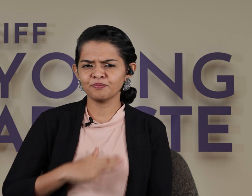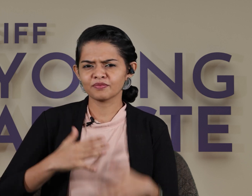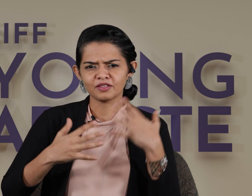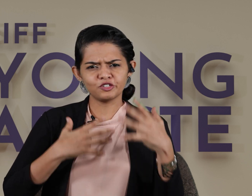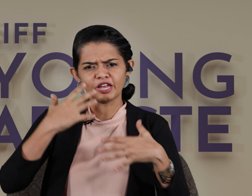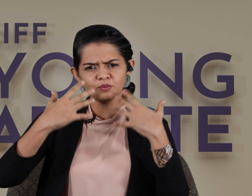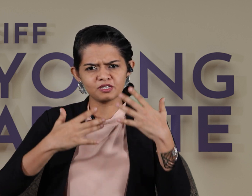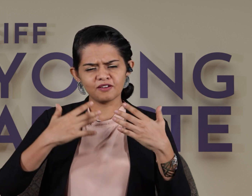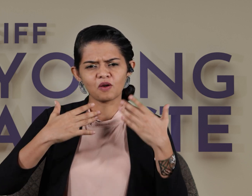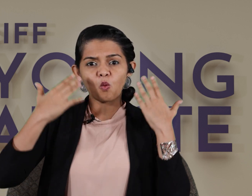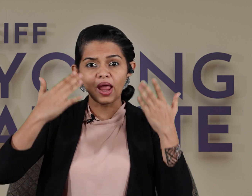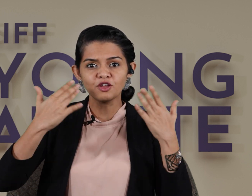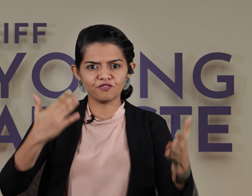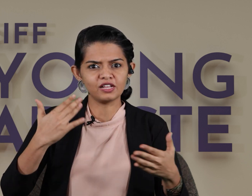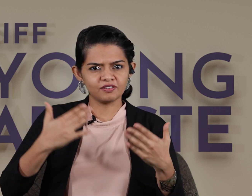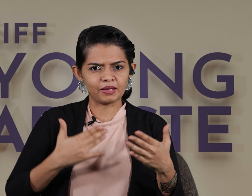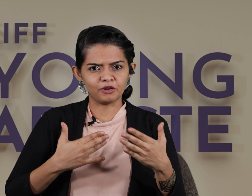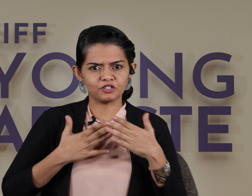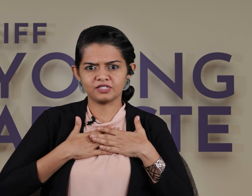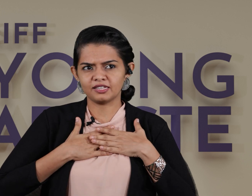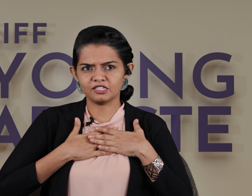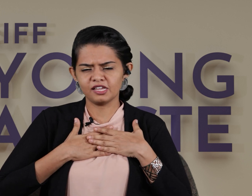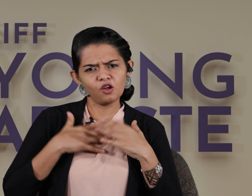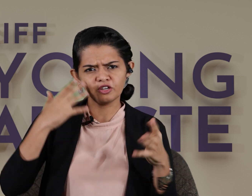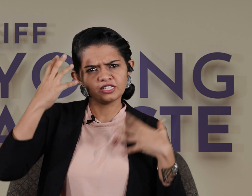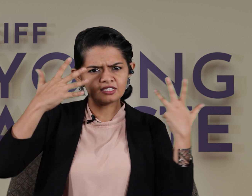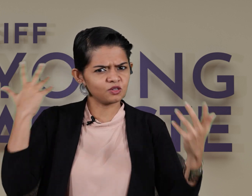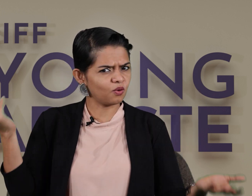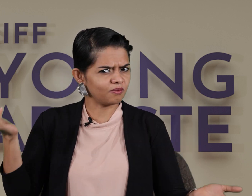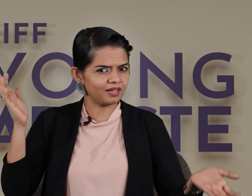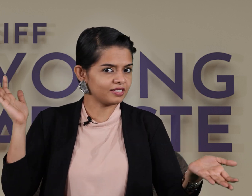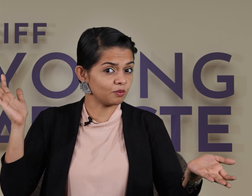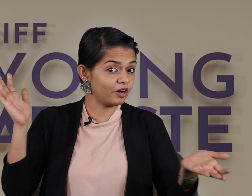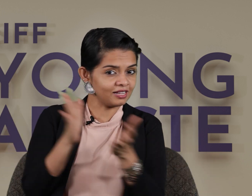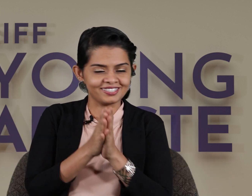try and observe where you feel the vibrations are they still on your chest or are they somewhere else